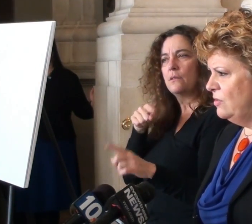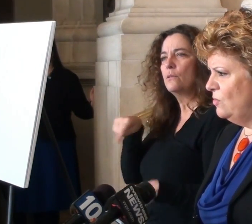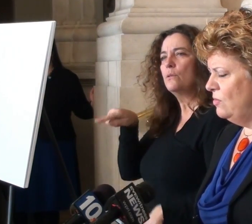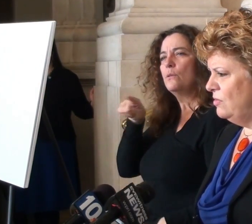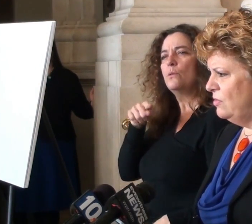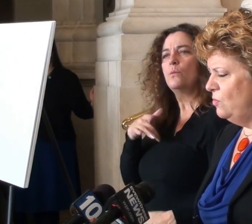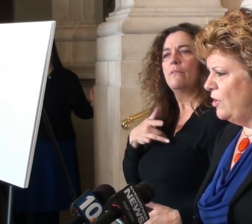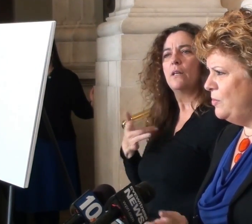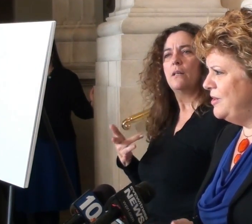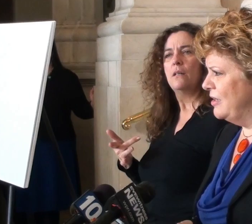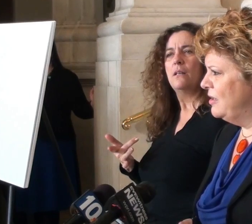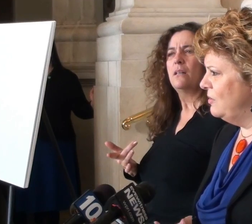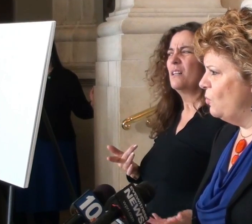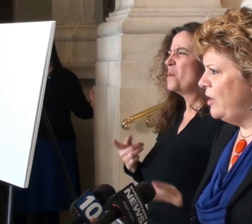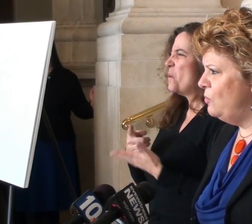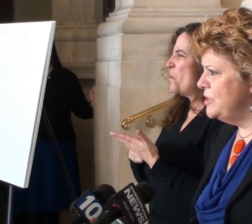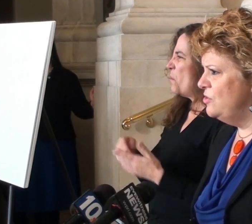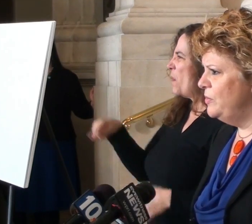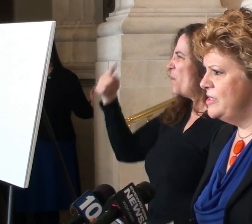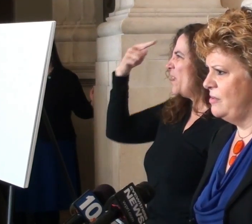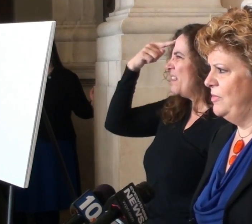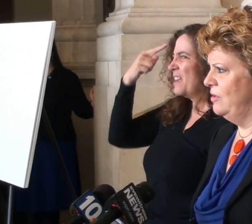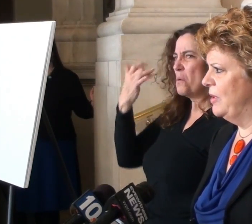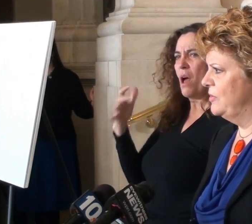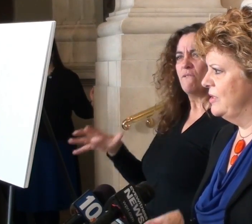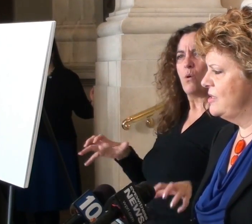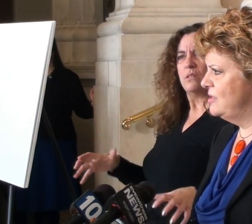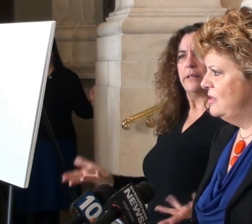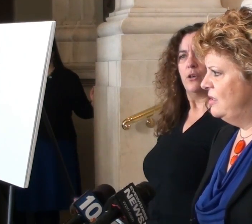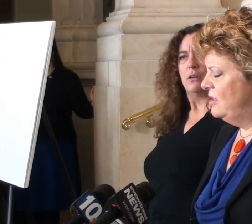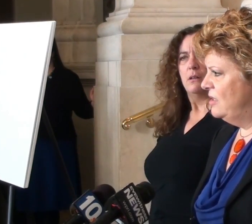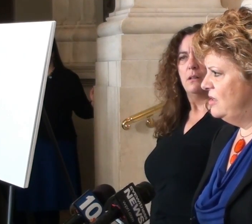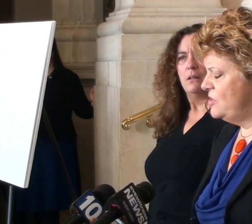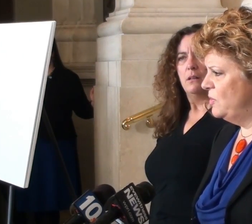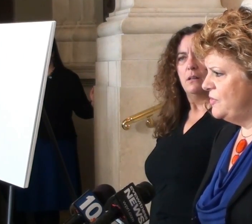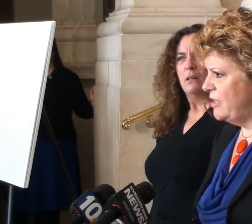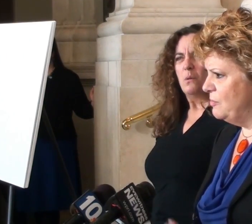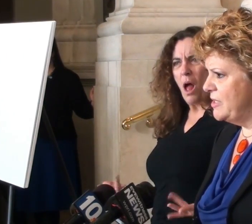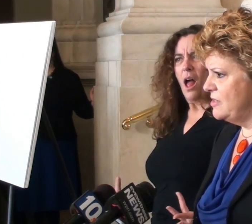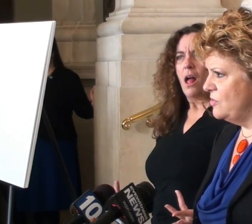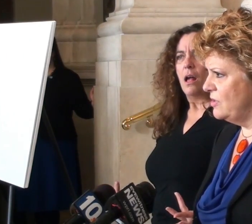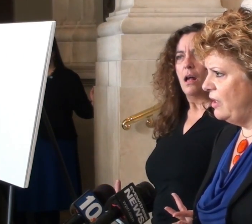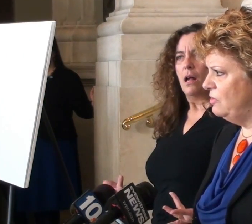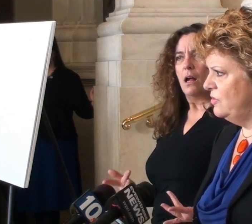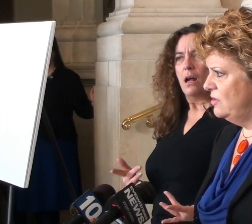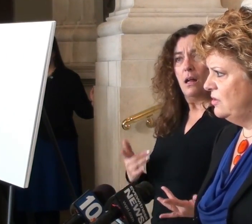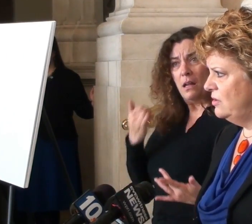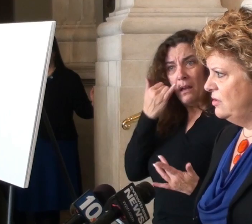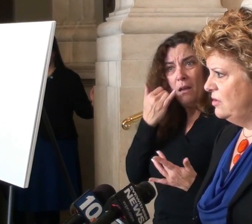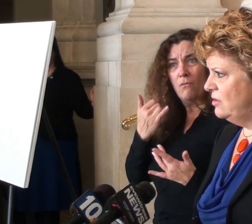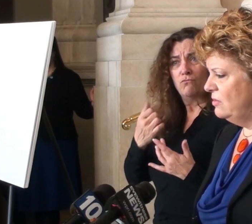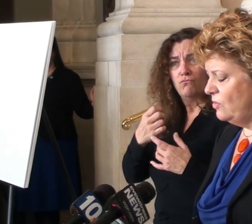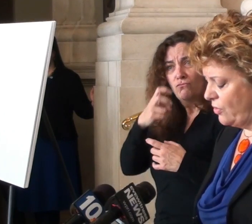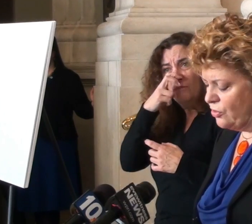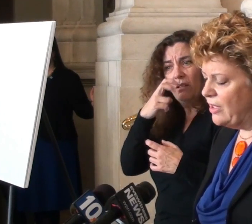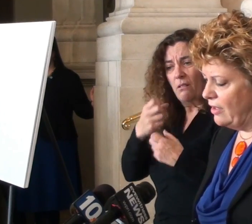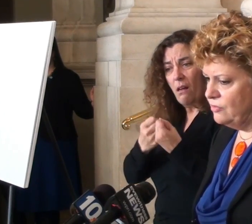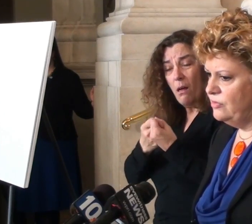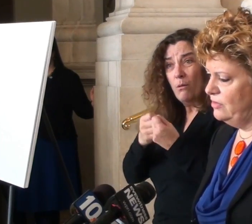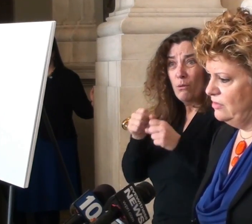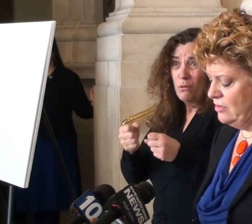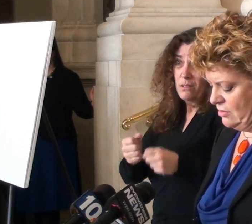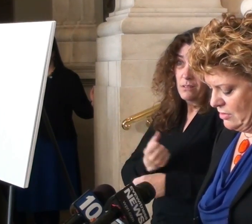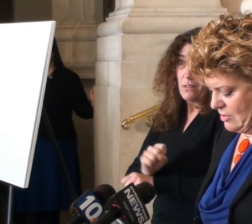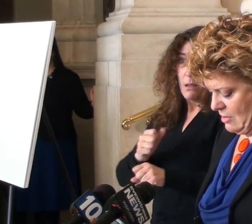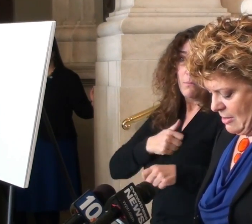what are we thinking? Why aren't we doing something about this? This would have saved my sister's life. Or it could